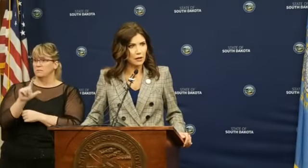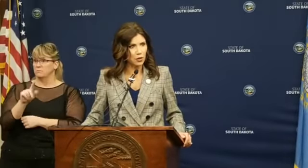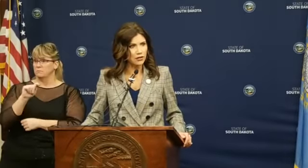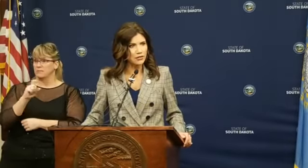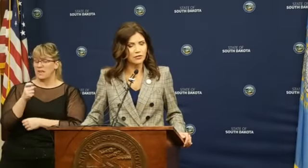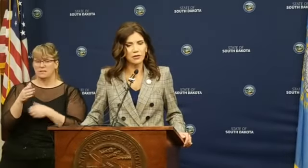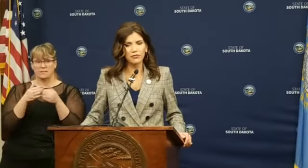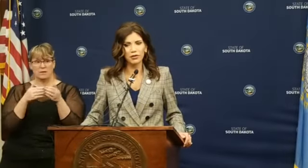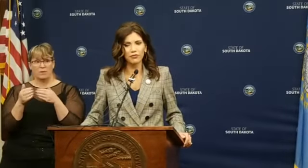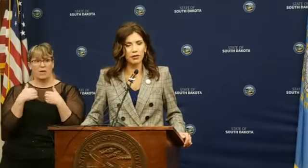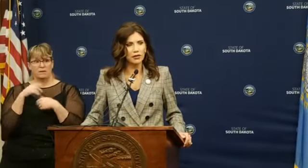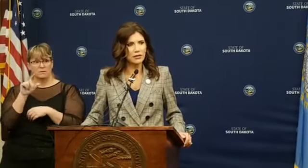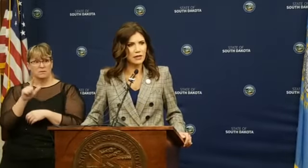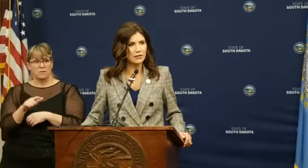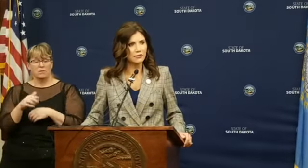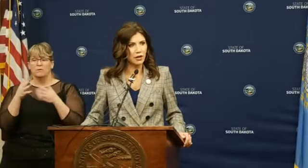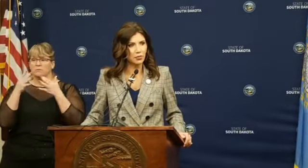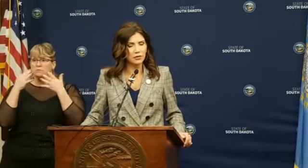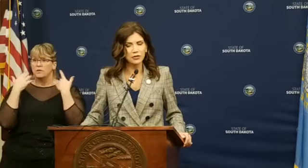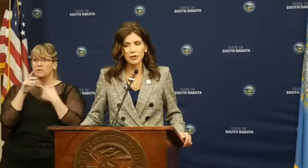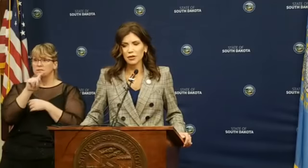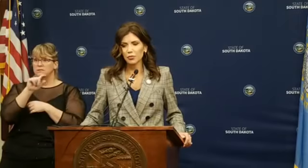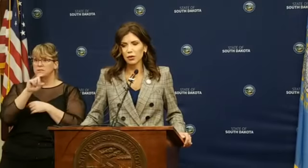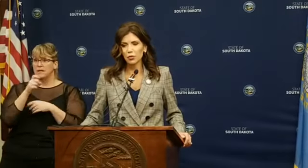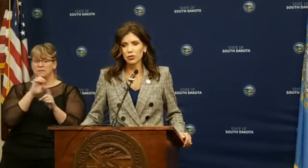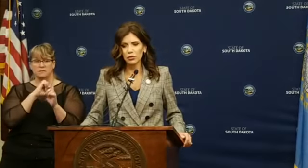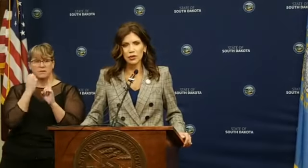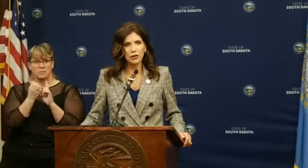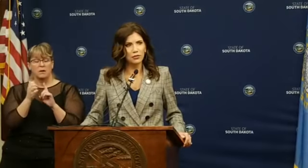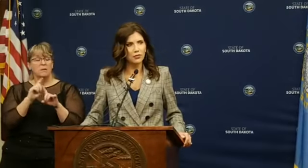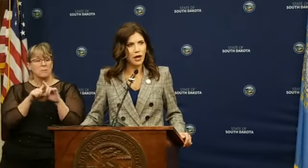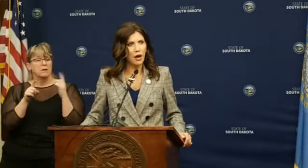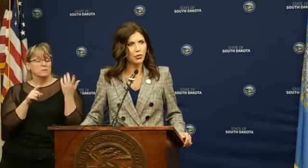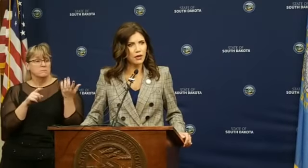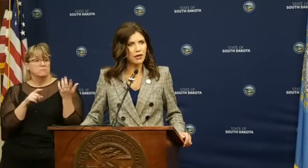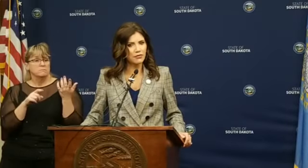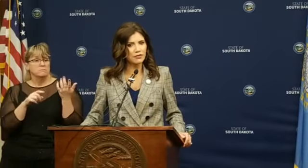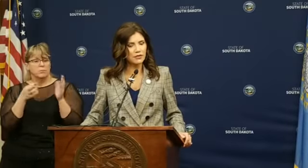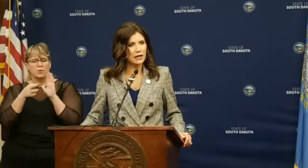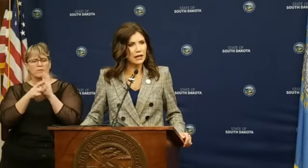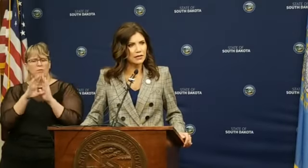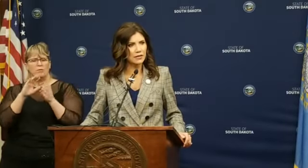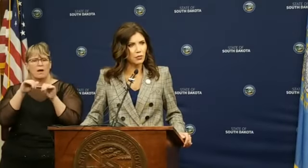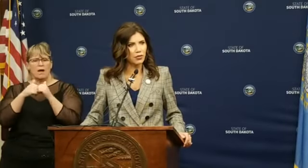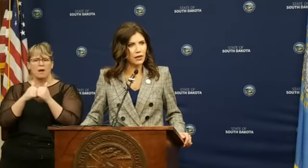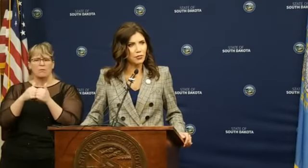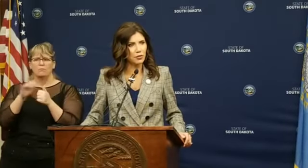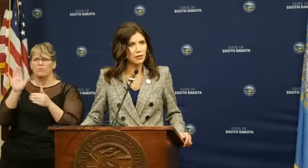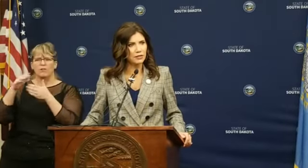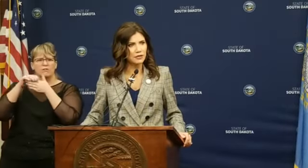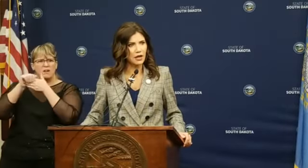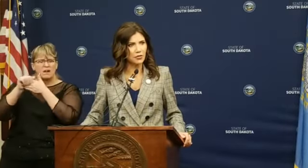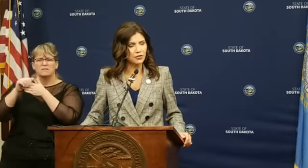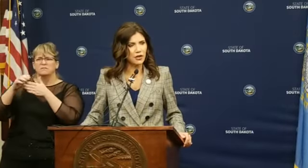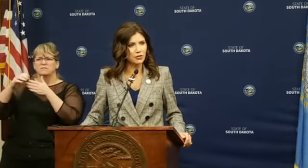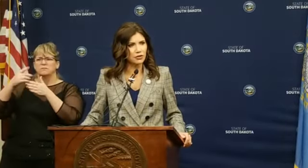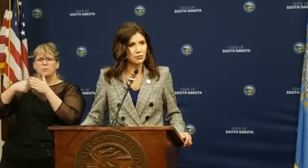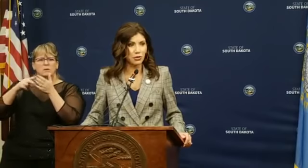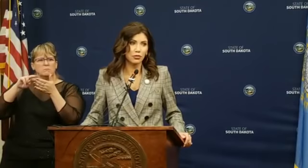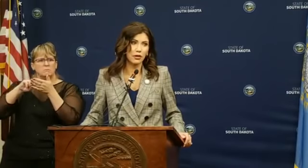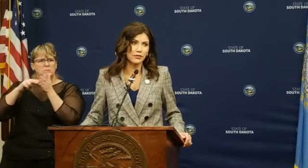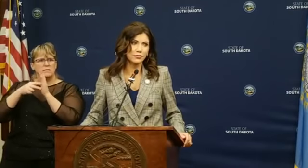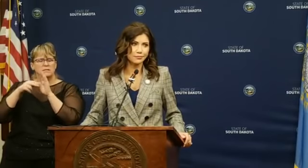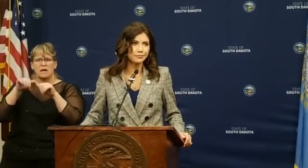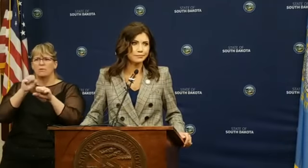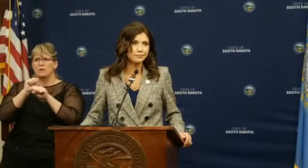base anyways and a very friendly tax environment. But we'll look at how they give us the guidance on what that bill means and how those dollars